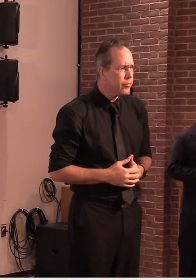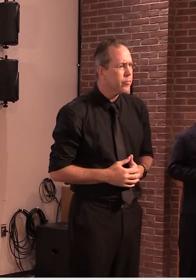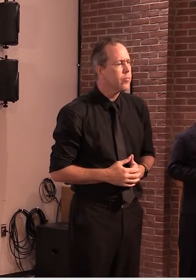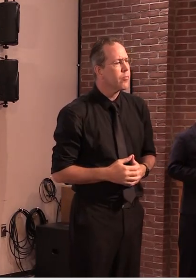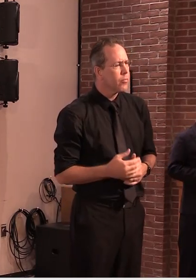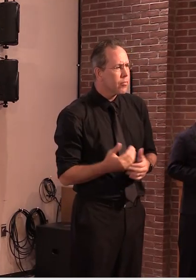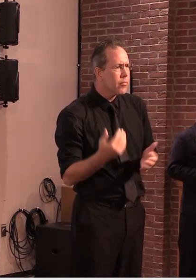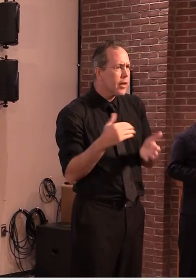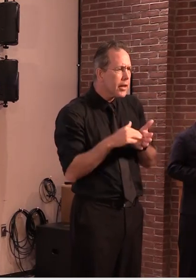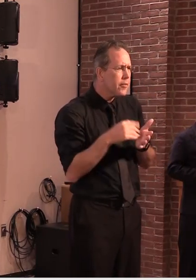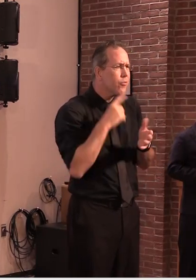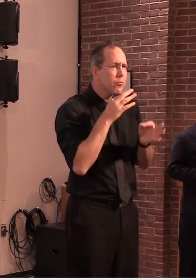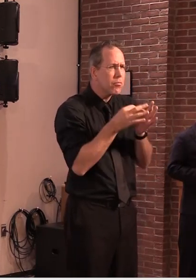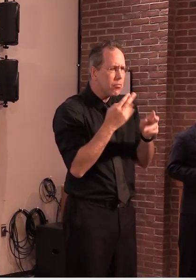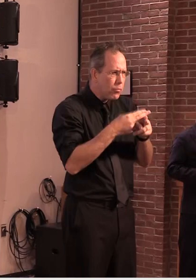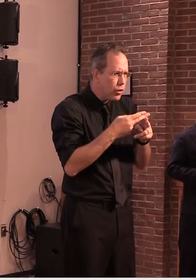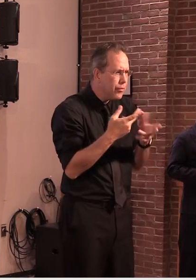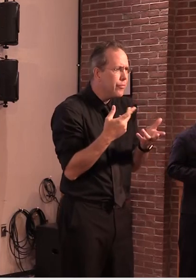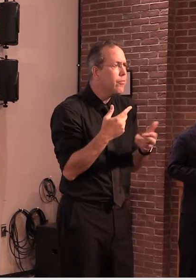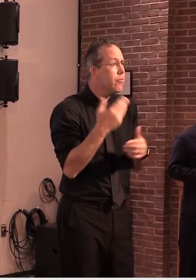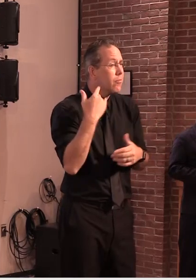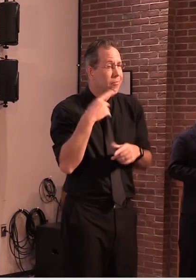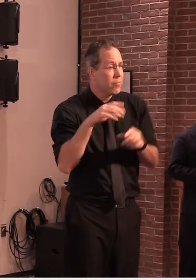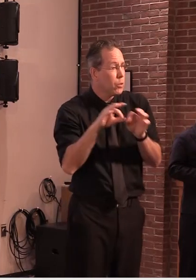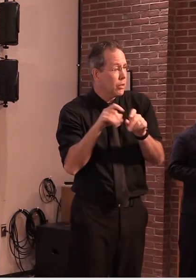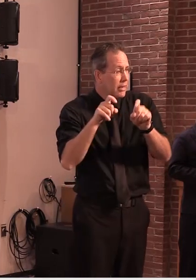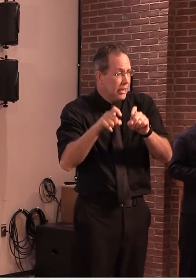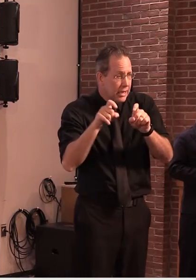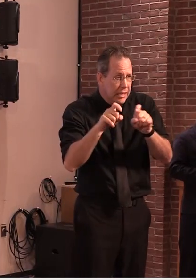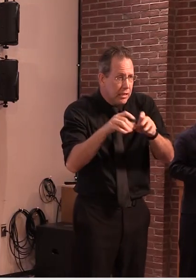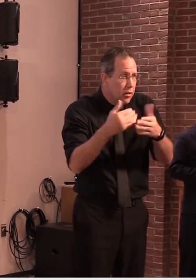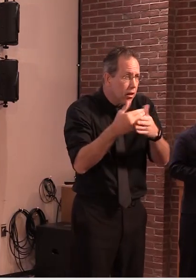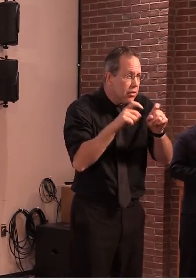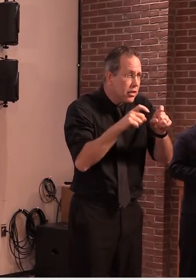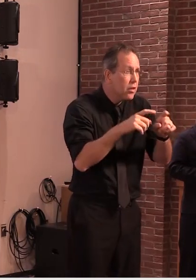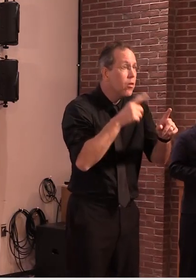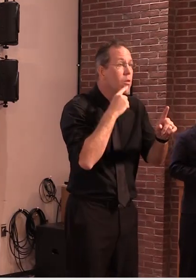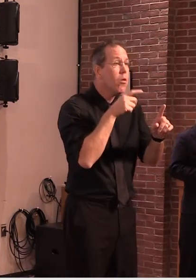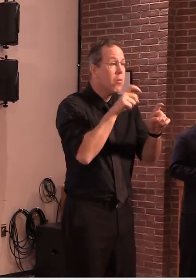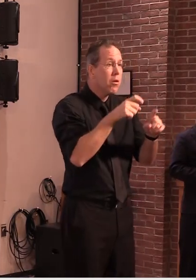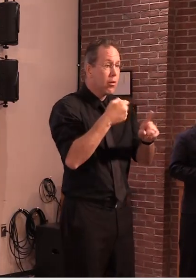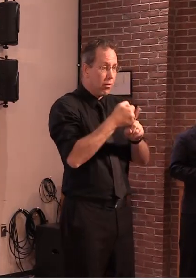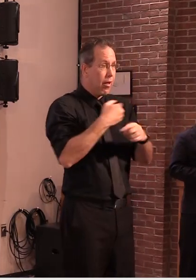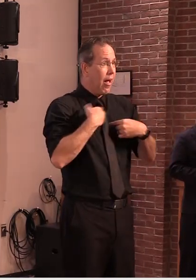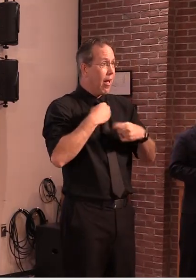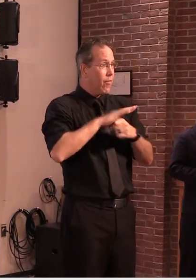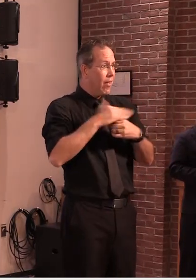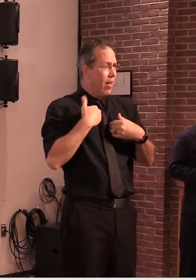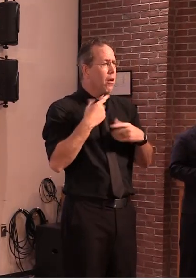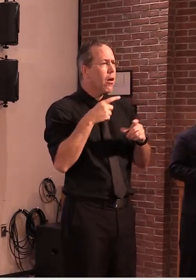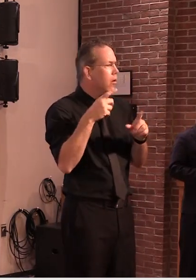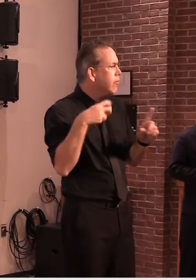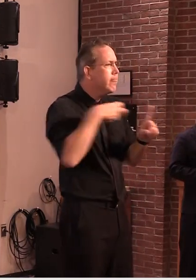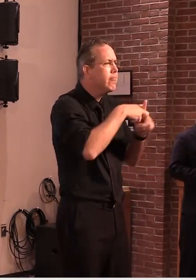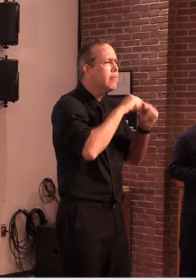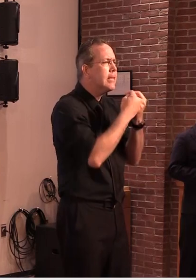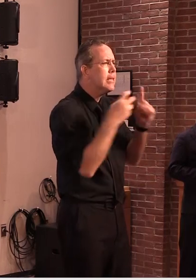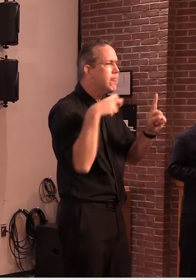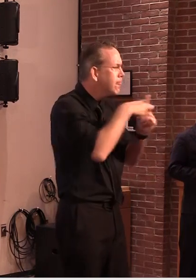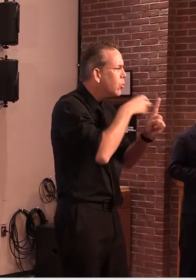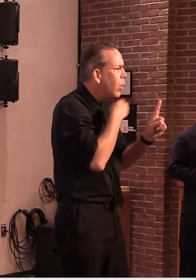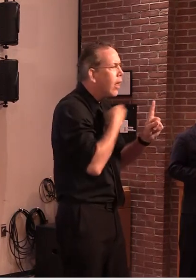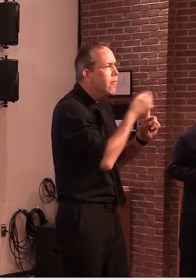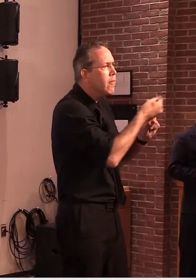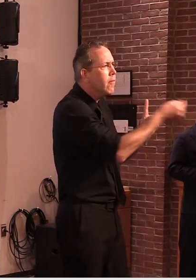these outbreaks and these clusters. Looking back over the past six weeks, we have seen that Montana, Alaska, and Hawaii